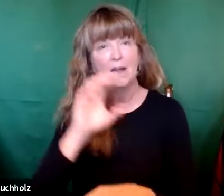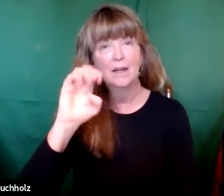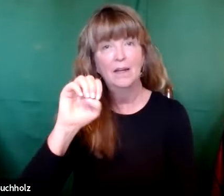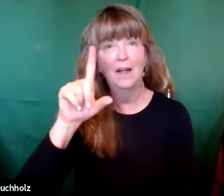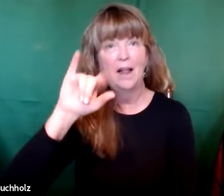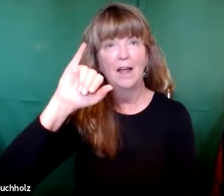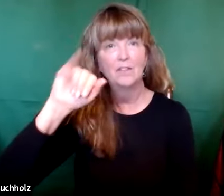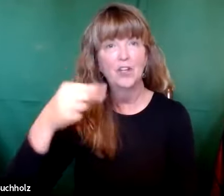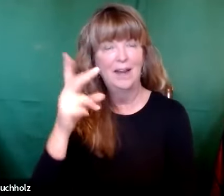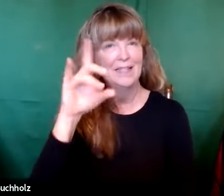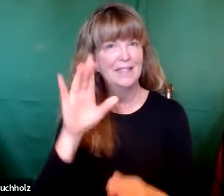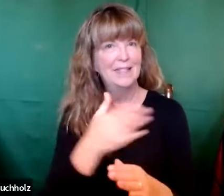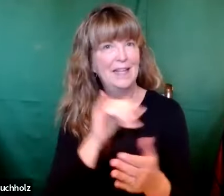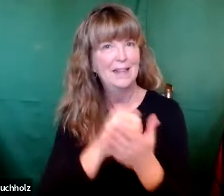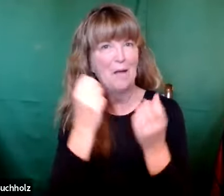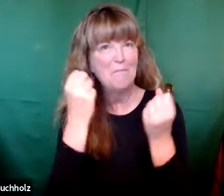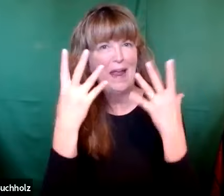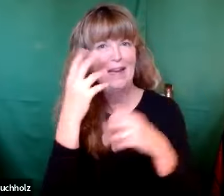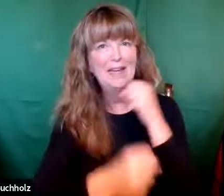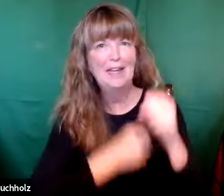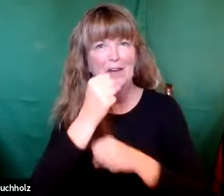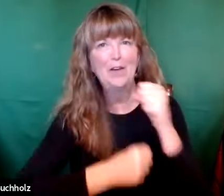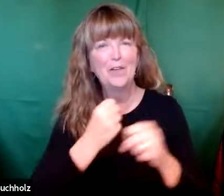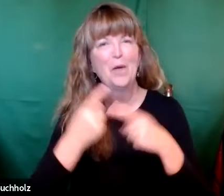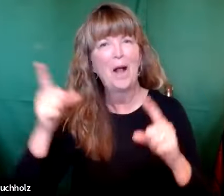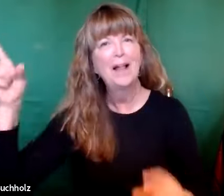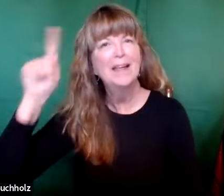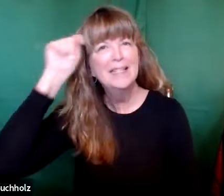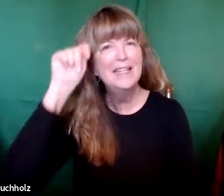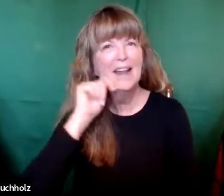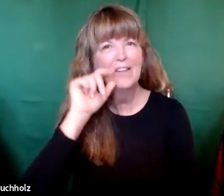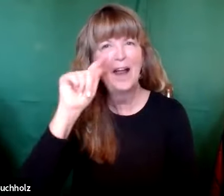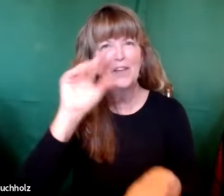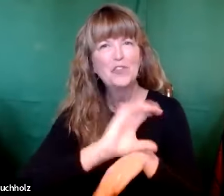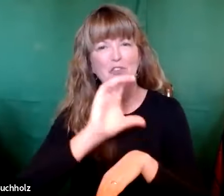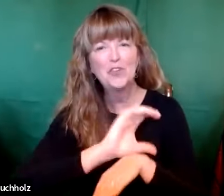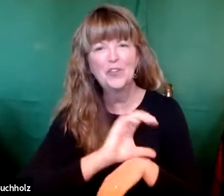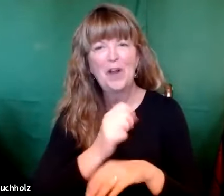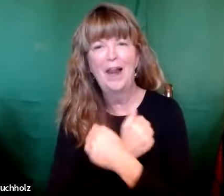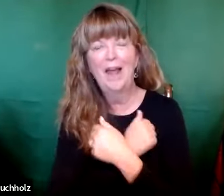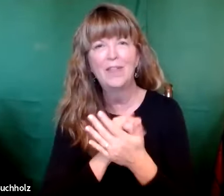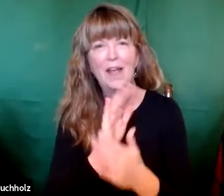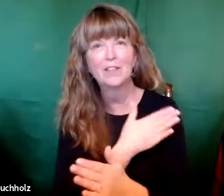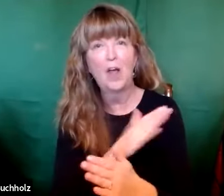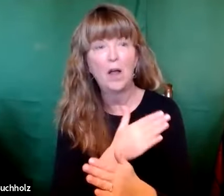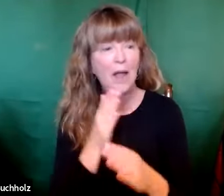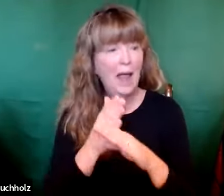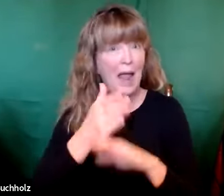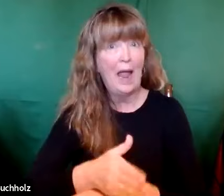You know, my oldest son, Elijah, he sang that so many years ago while he was a teenager. He used to sing it in church, and he